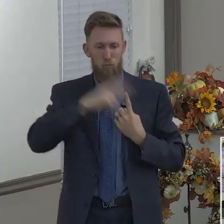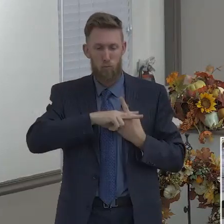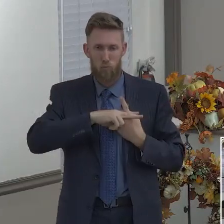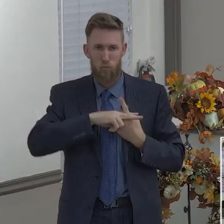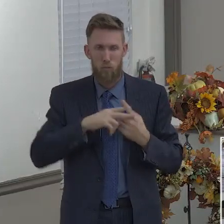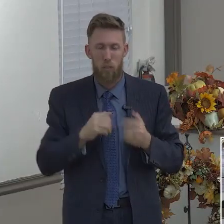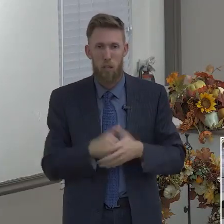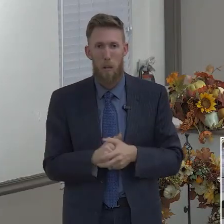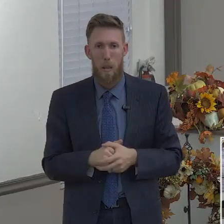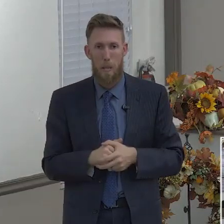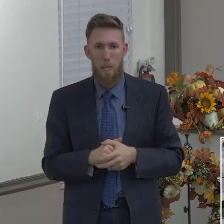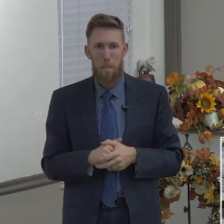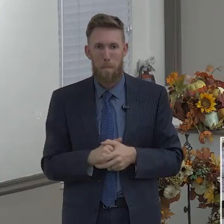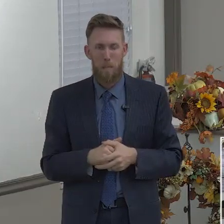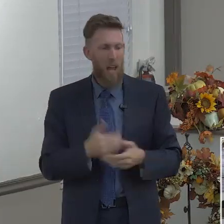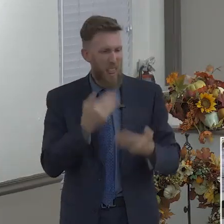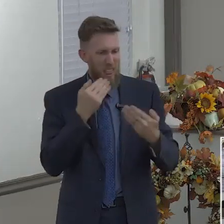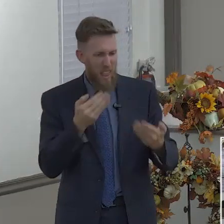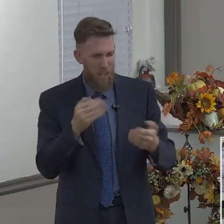Verse number 9.